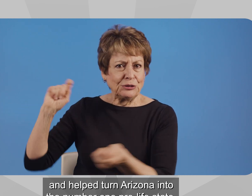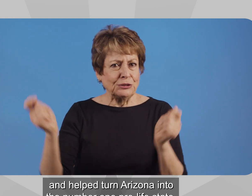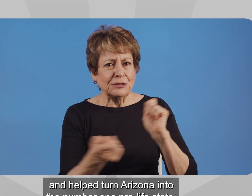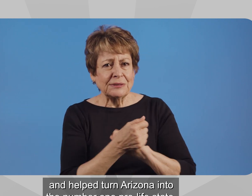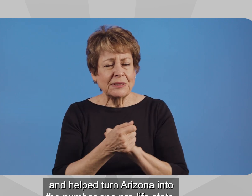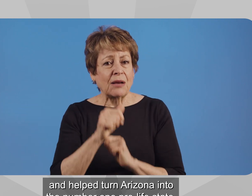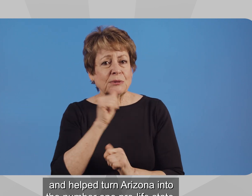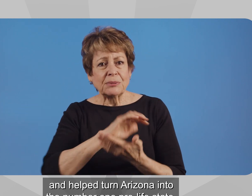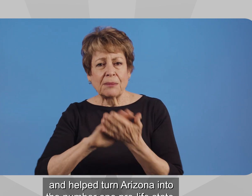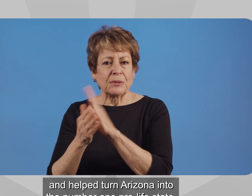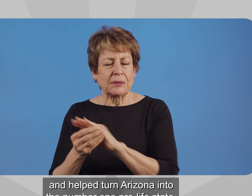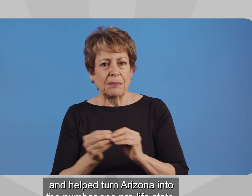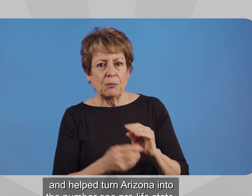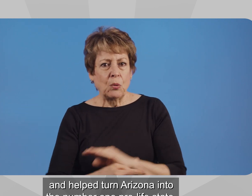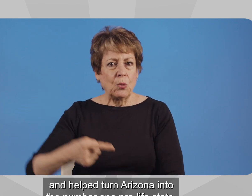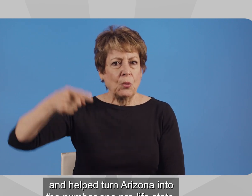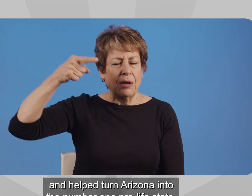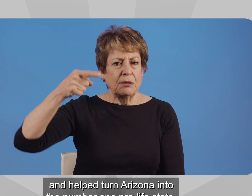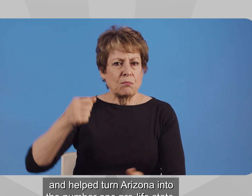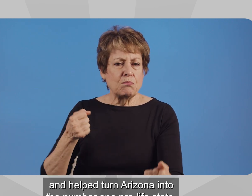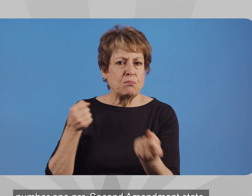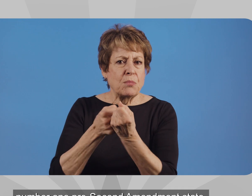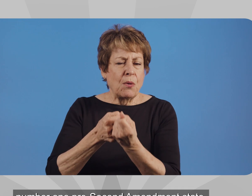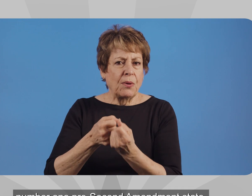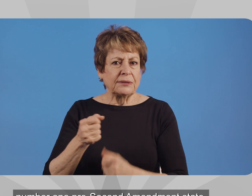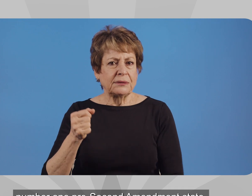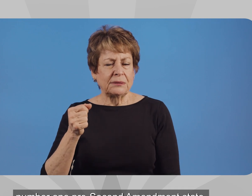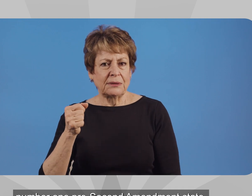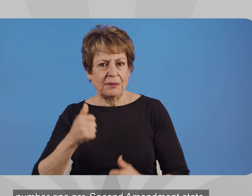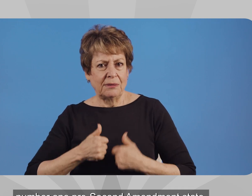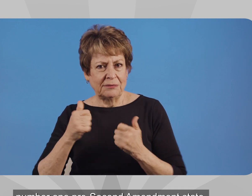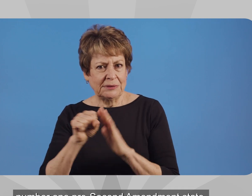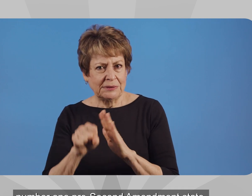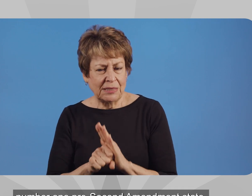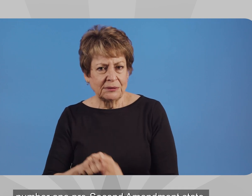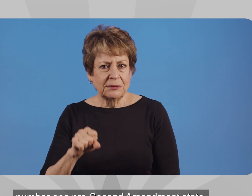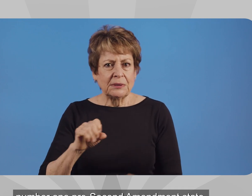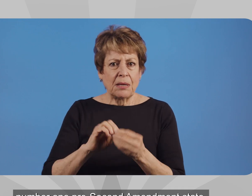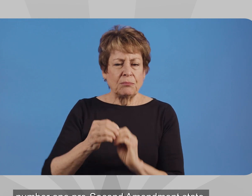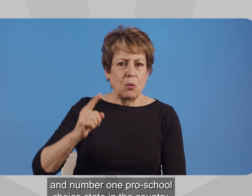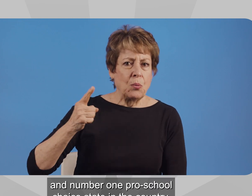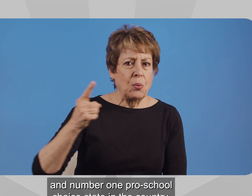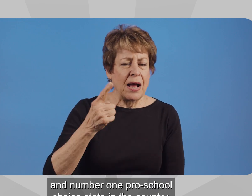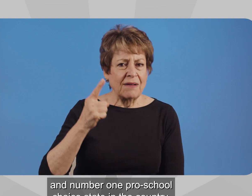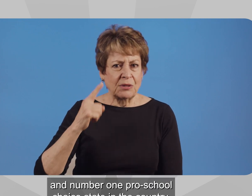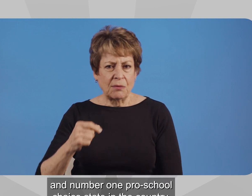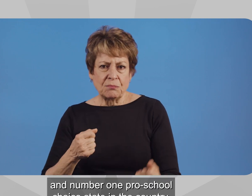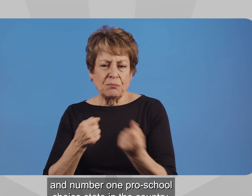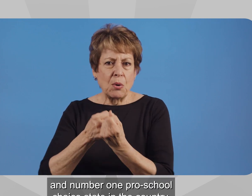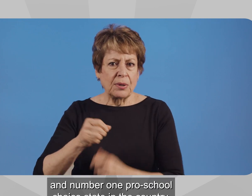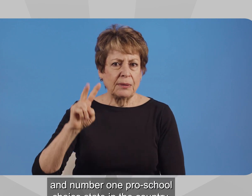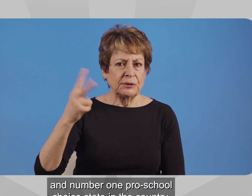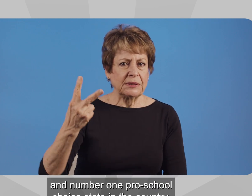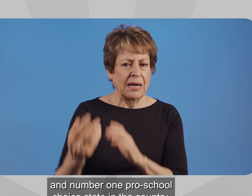turn Arizona into the number one pro-life state, number one pro-Second Amendment state, and number one